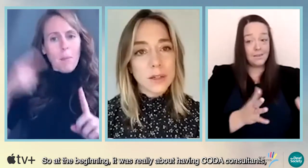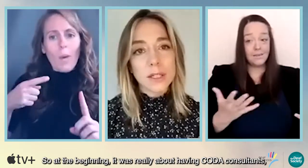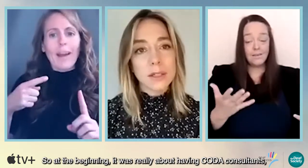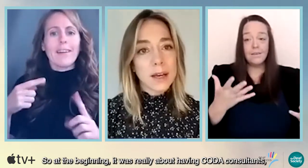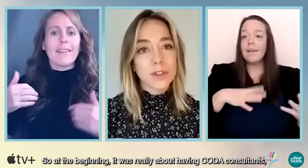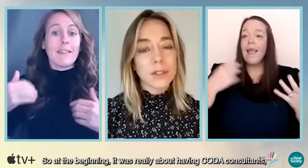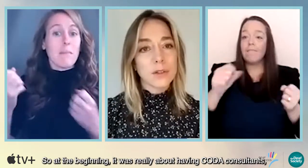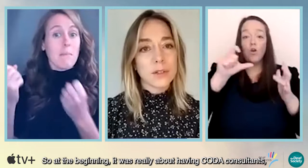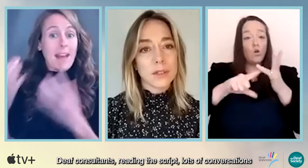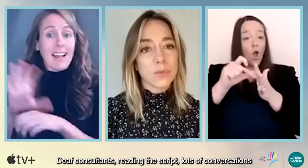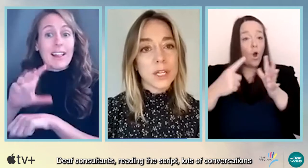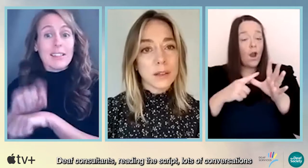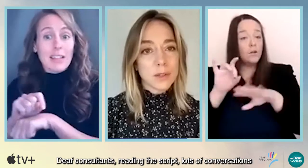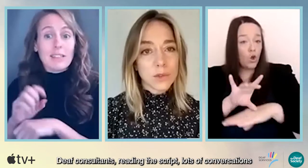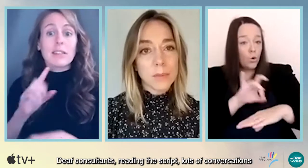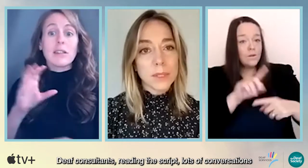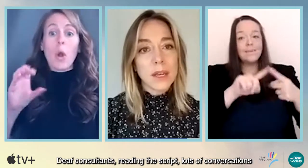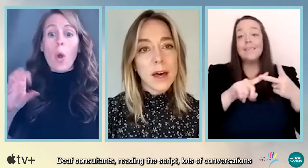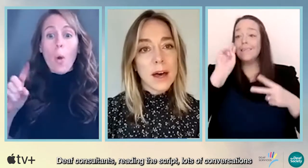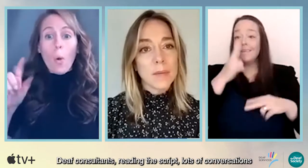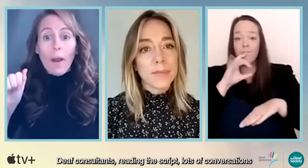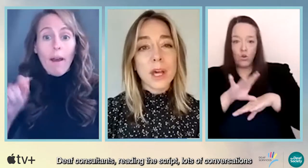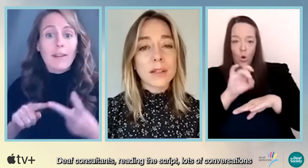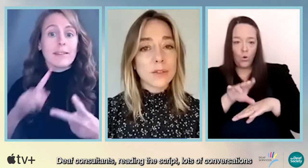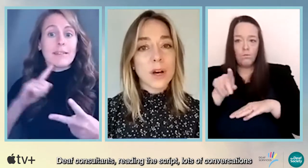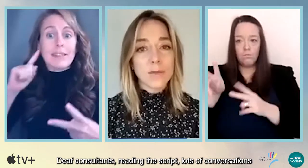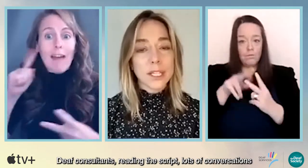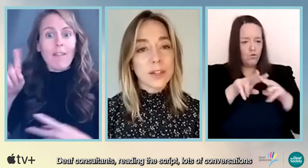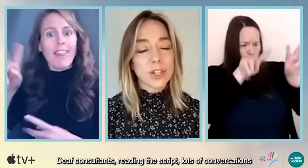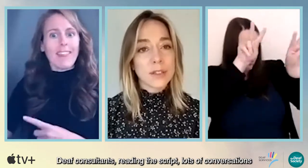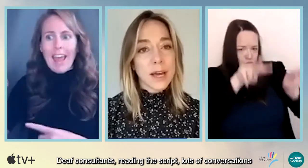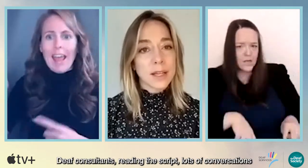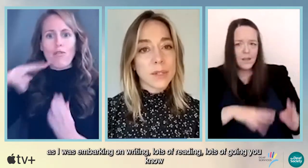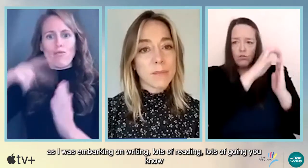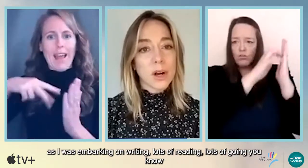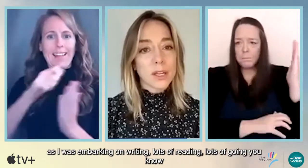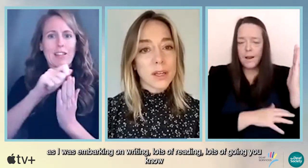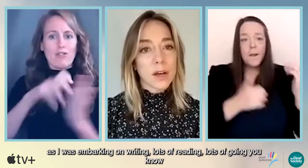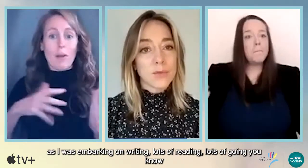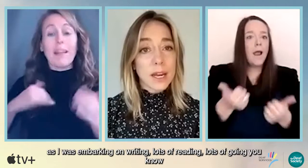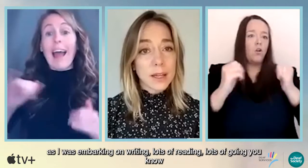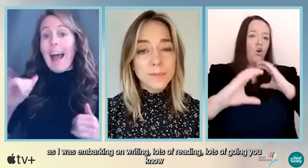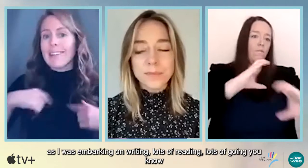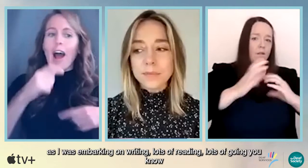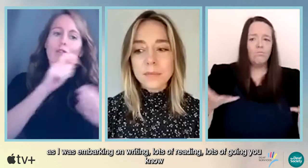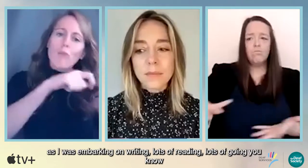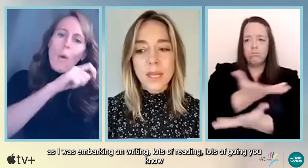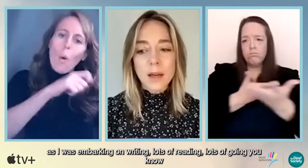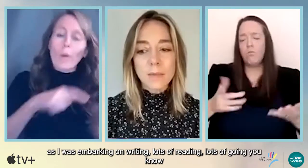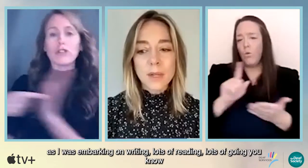consultants, deaf consultants, reading the script, lots of conversations as I was embarking on writing,